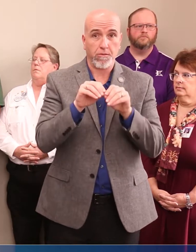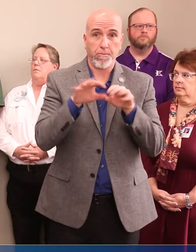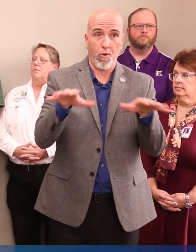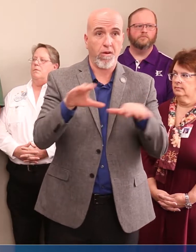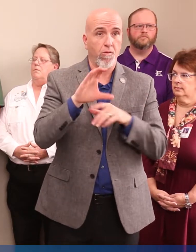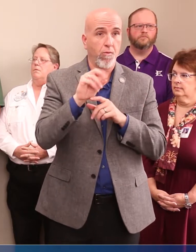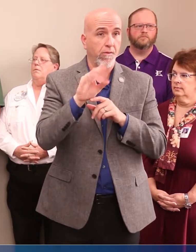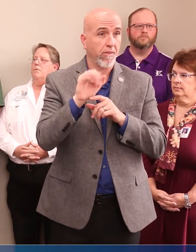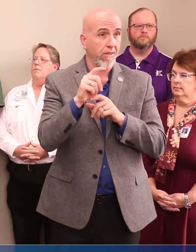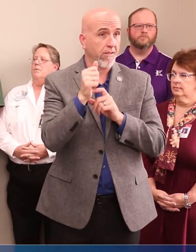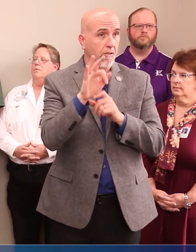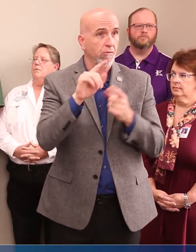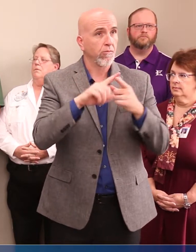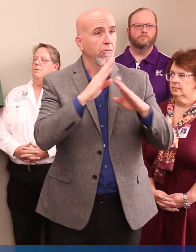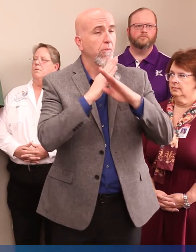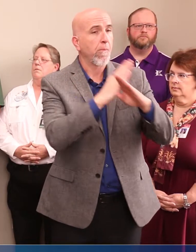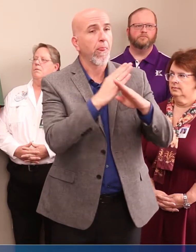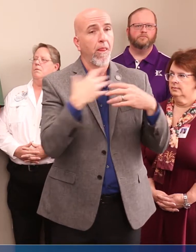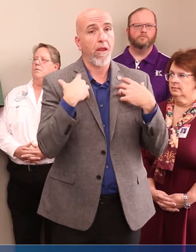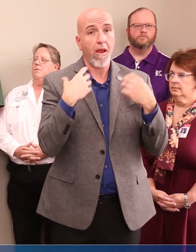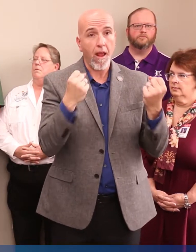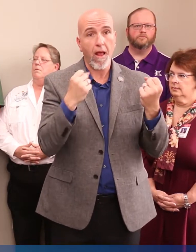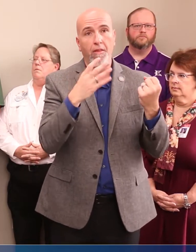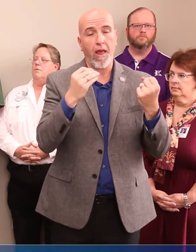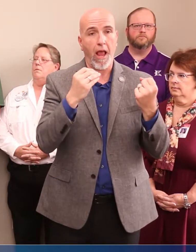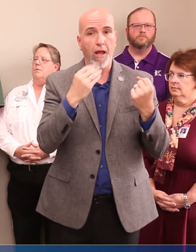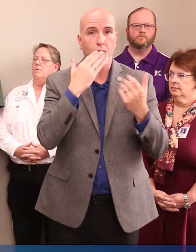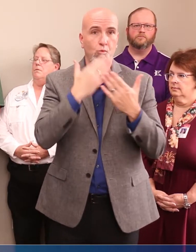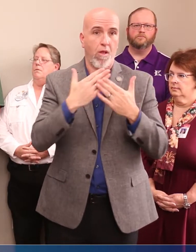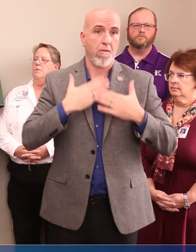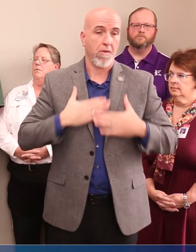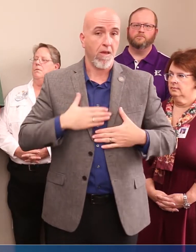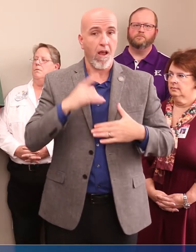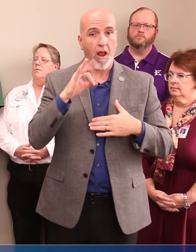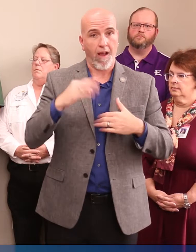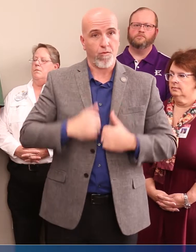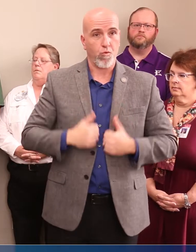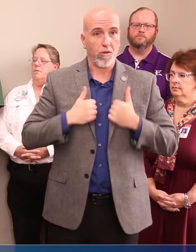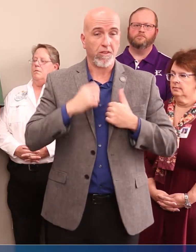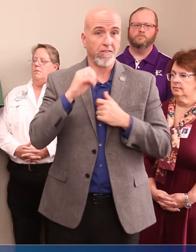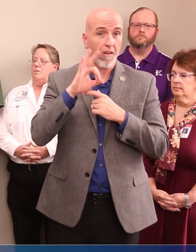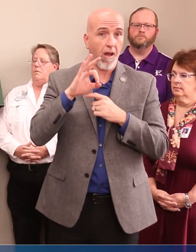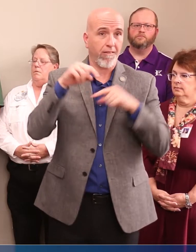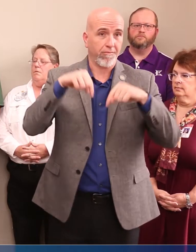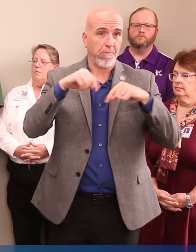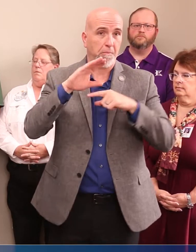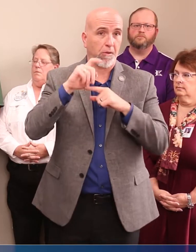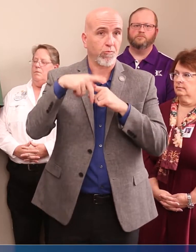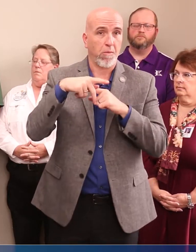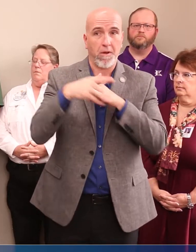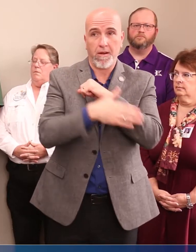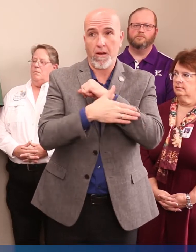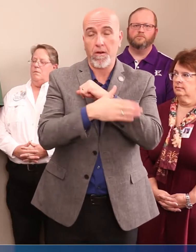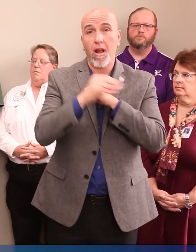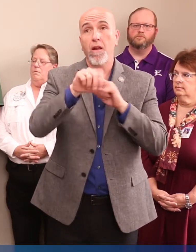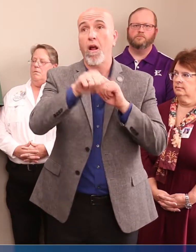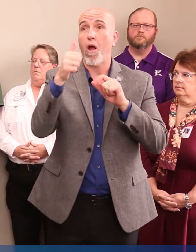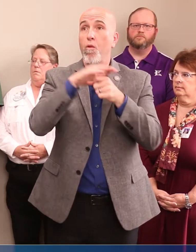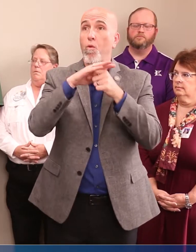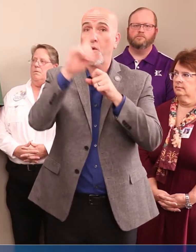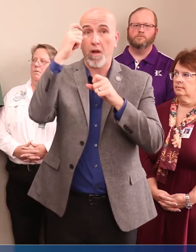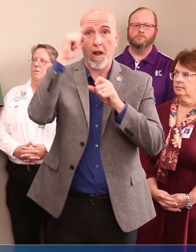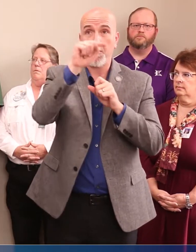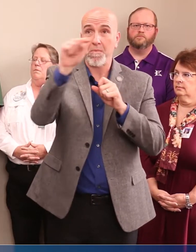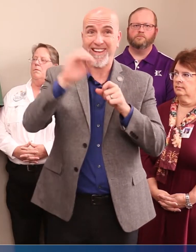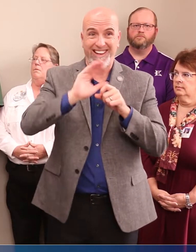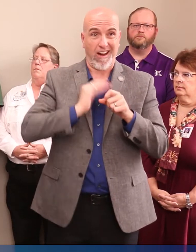of COVID-19 to protect the health and welfare of the residents of Bastrop County. Whereas other local governments in our